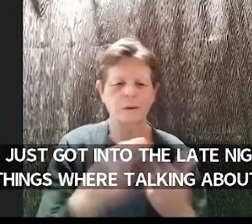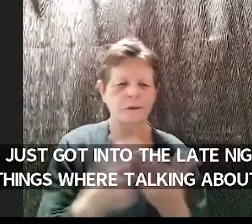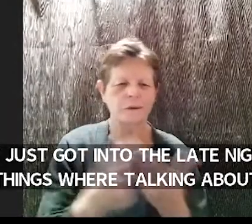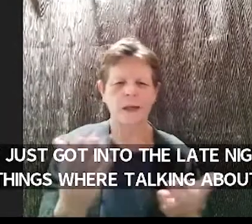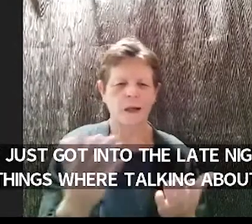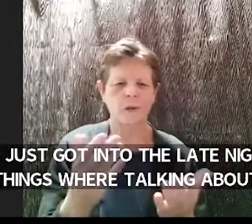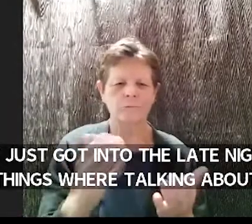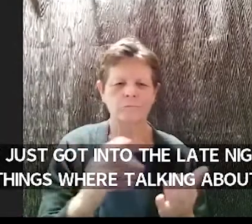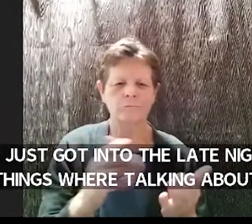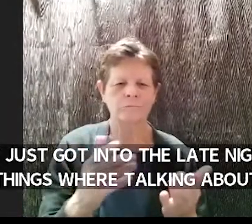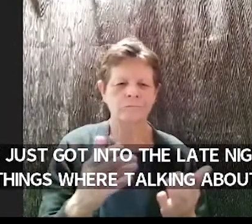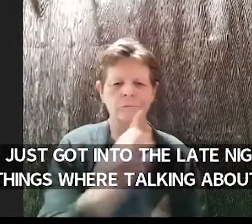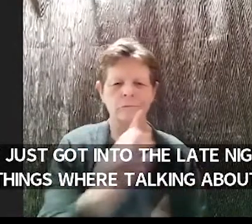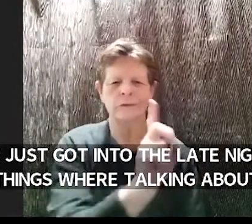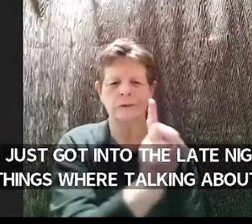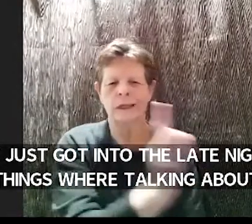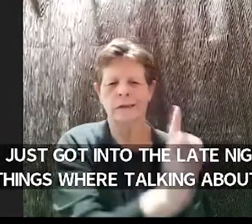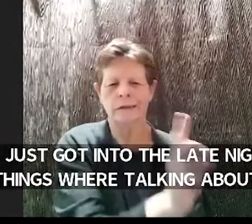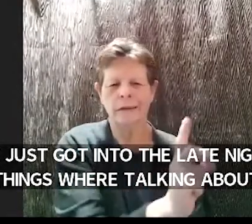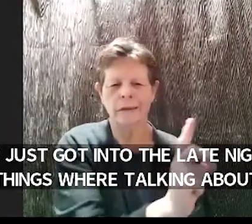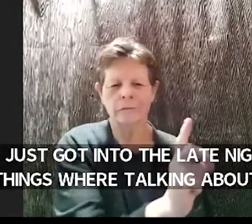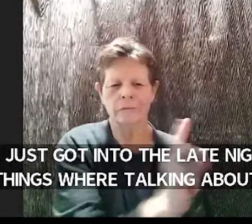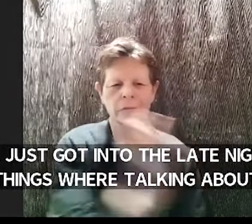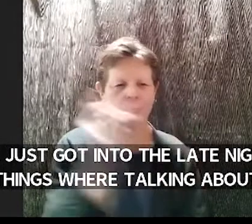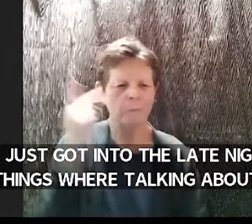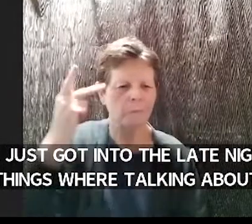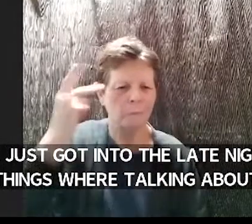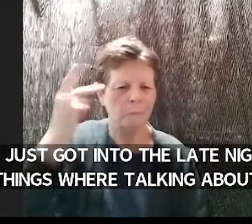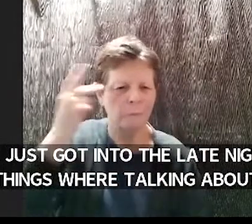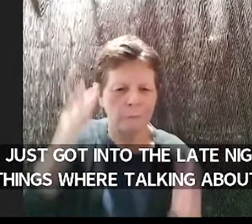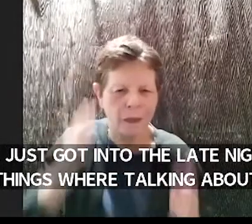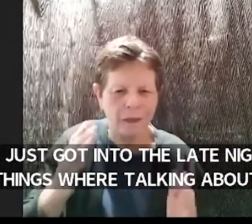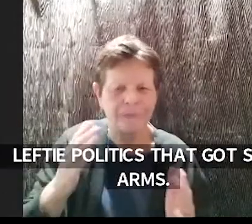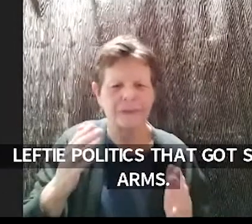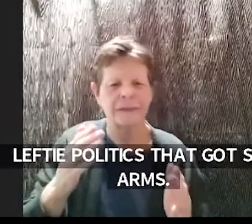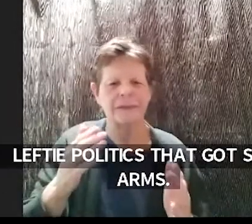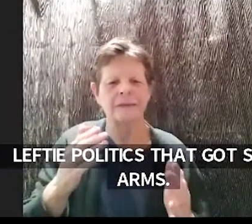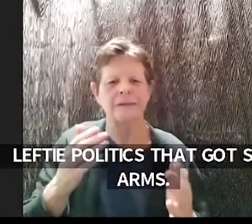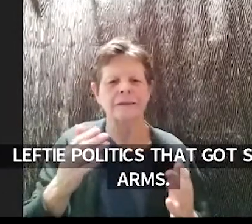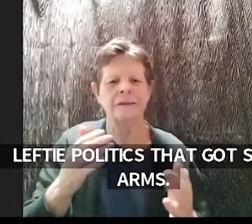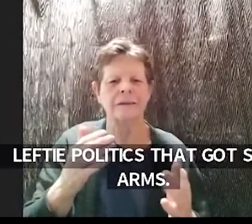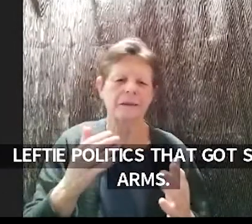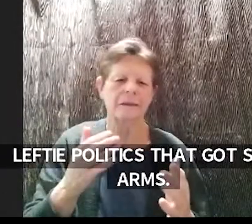some folks up in arms but you know such as organizing